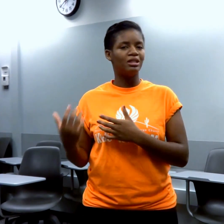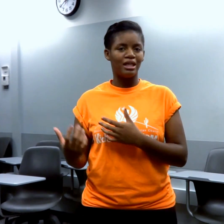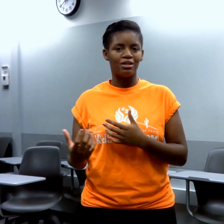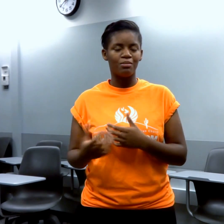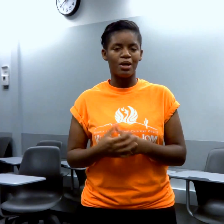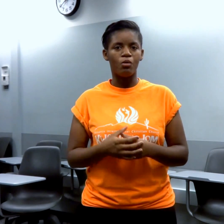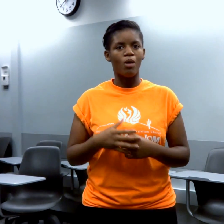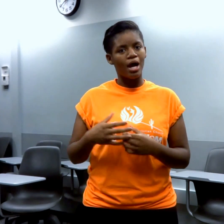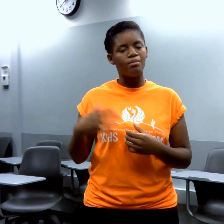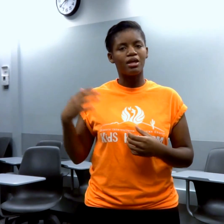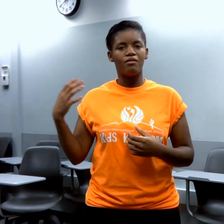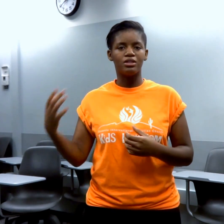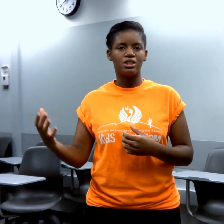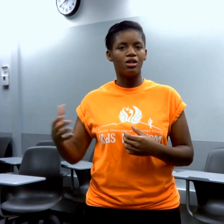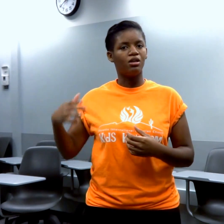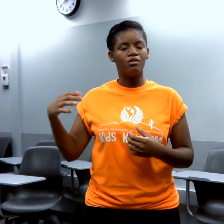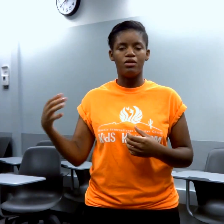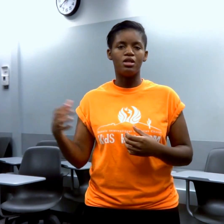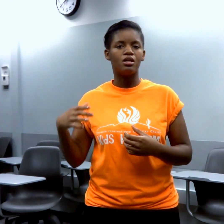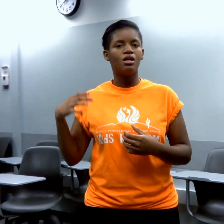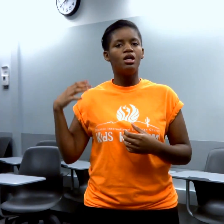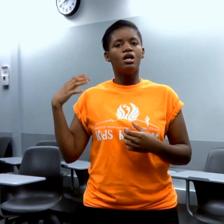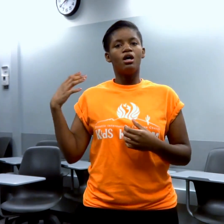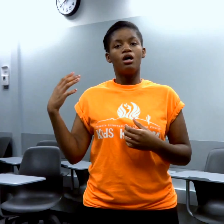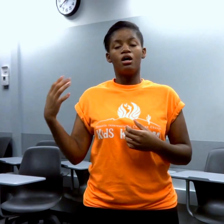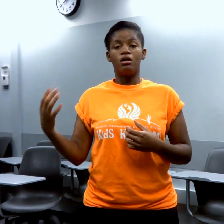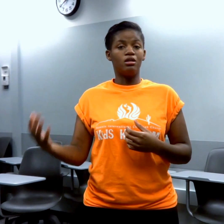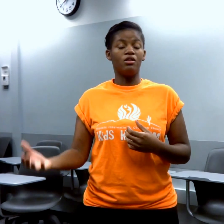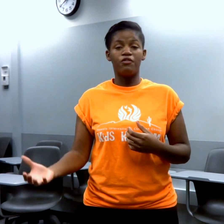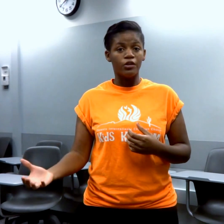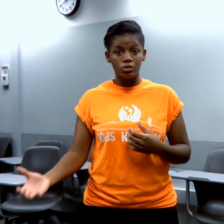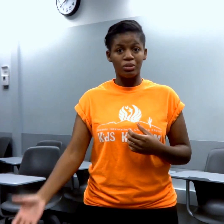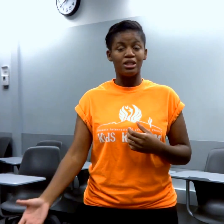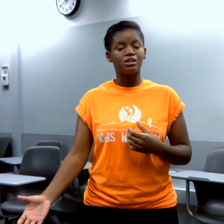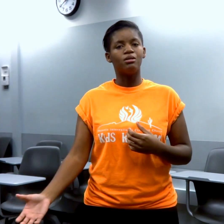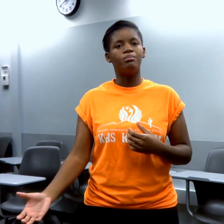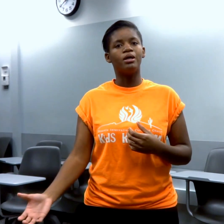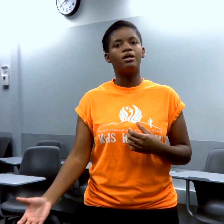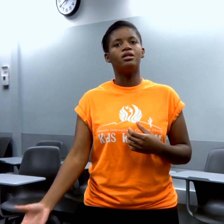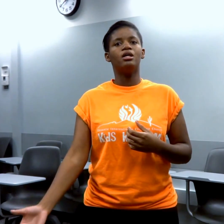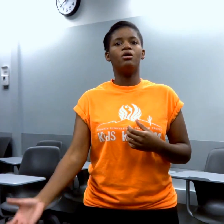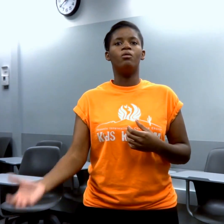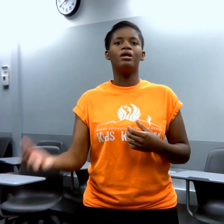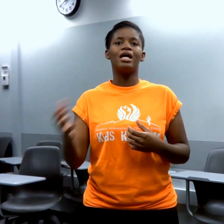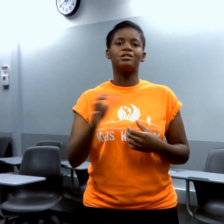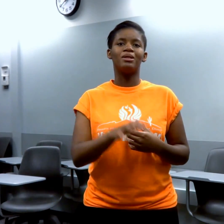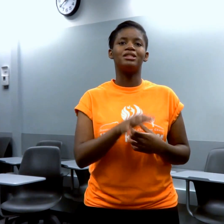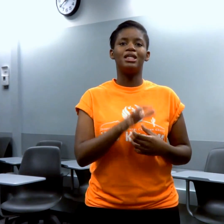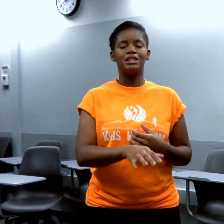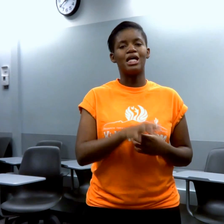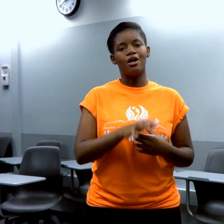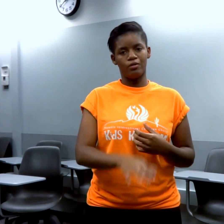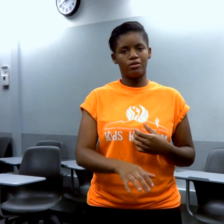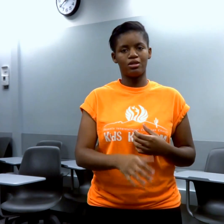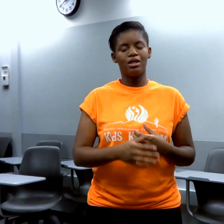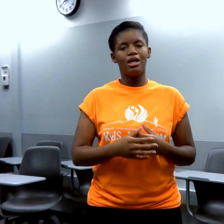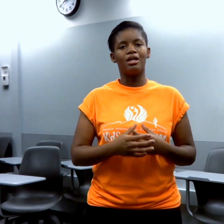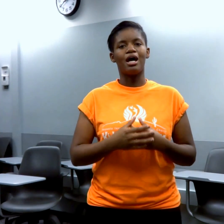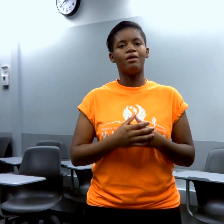later about why I became vegetarian and vegan in the first place. But one aspect is health. And I